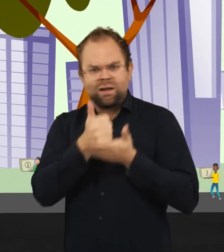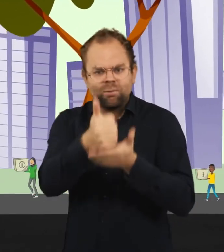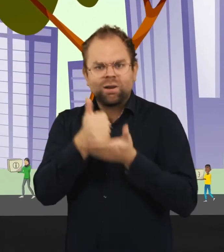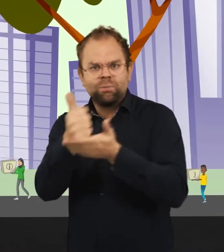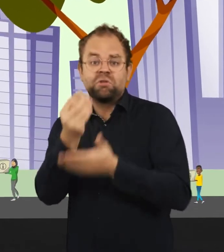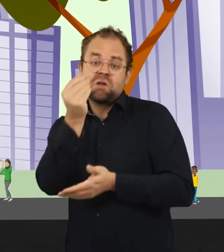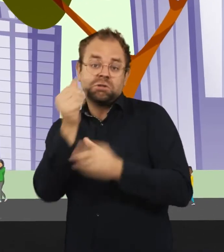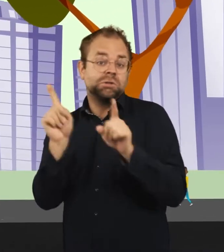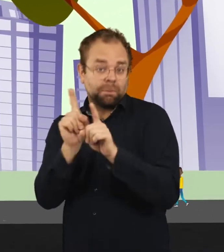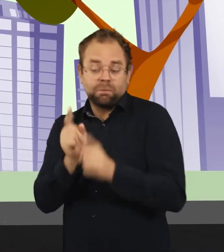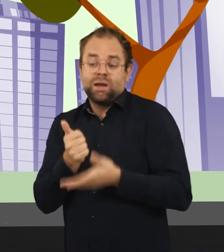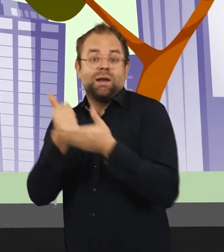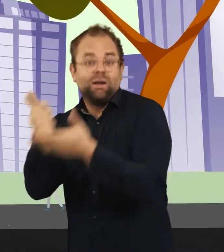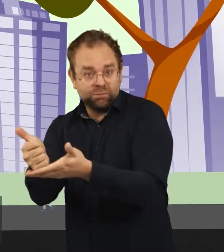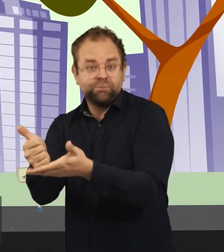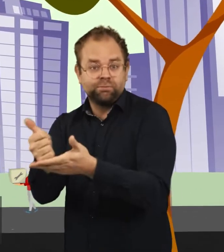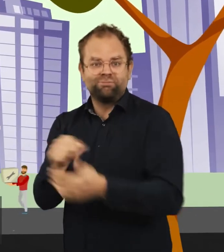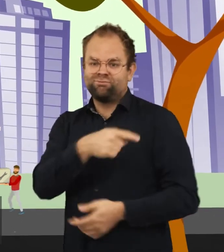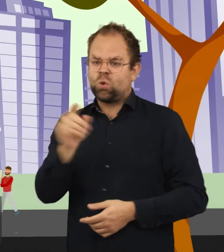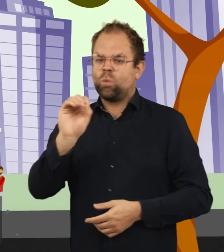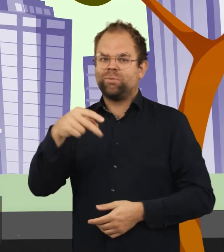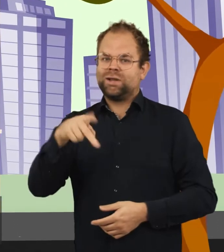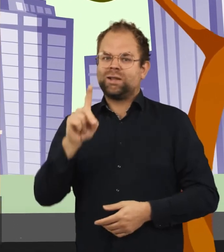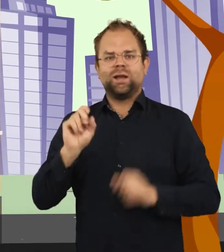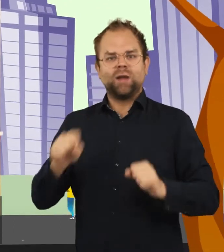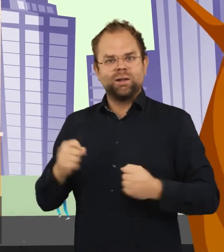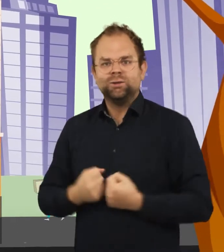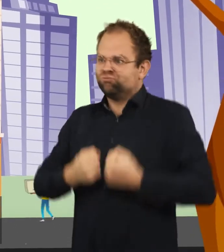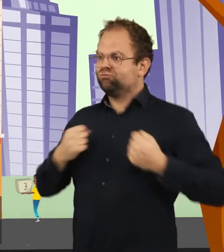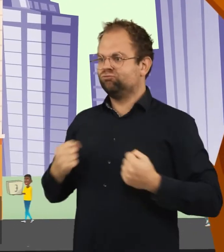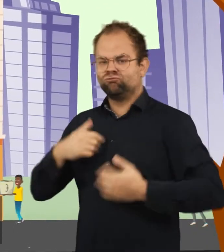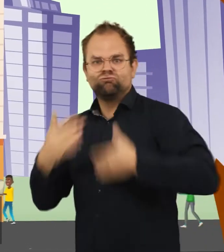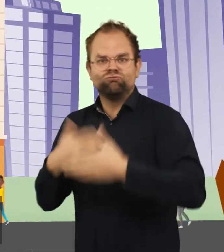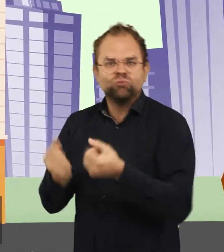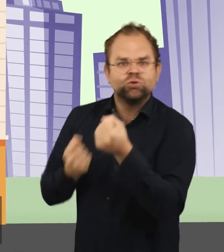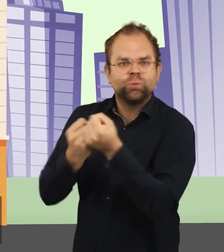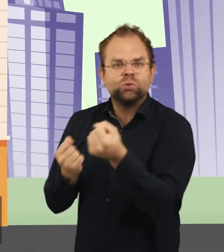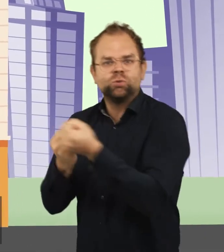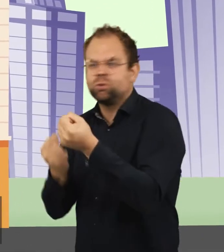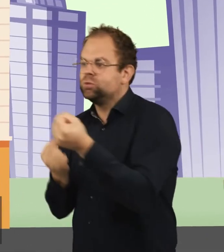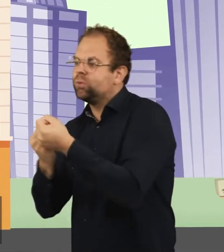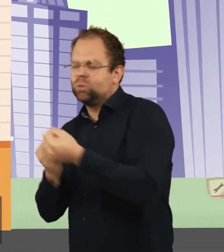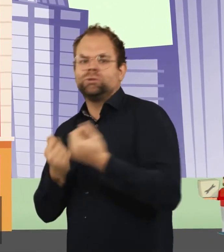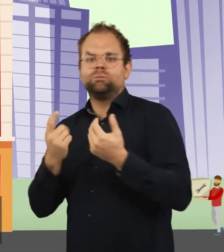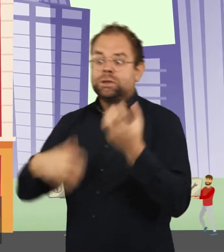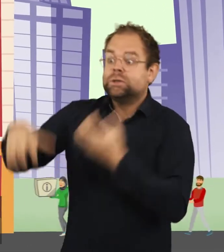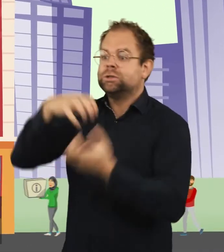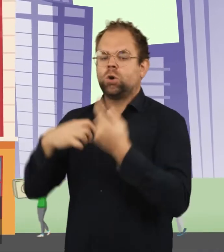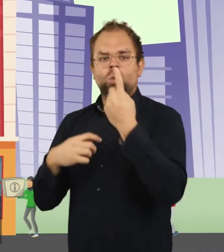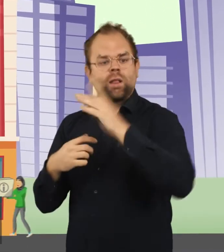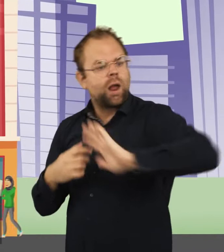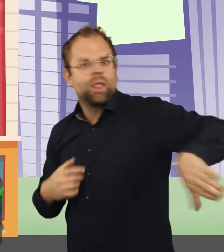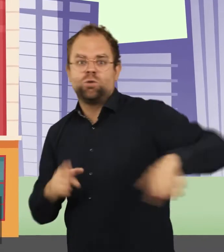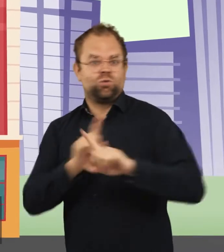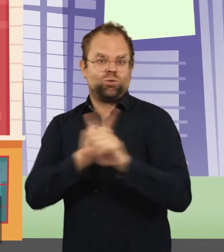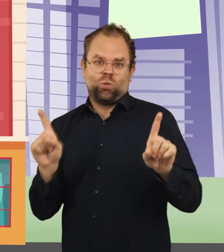including financial ones, so OPDs can engage and support, leaving no one left behind in an emergency